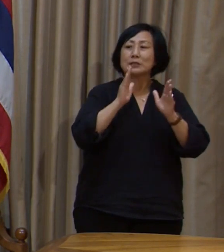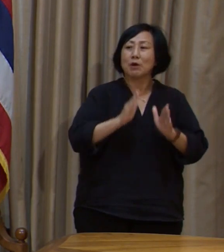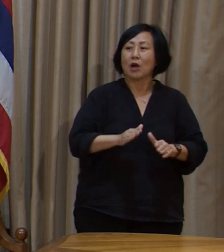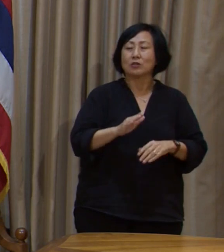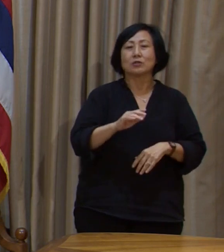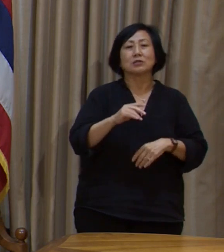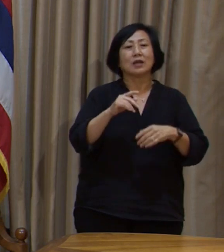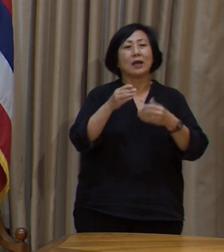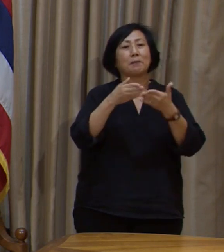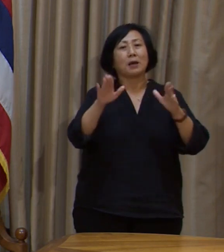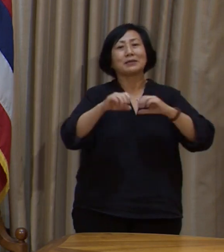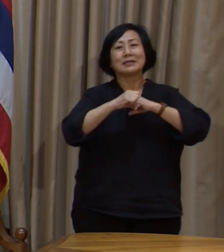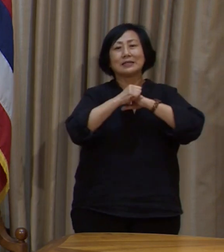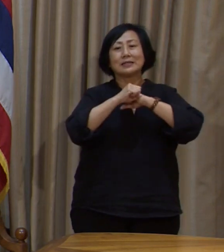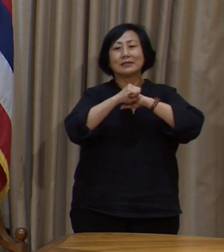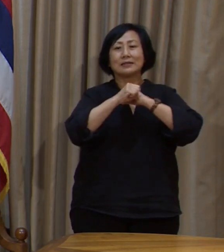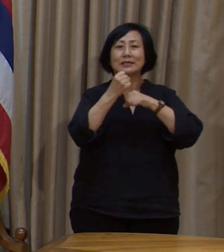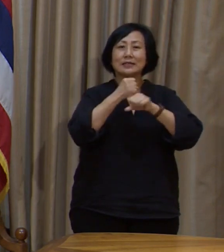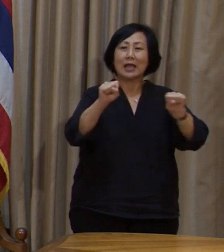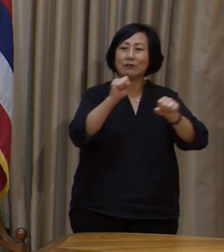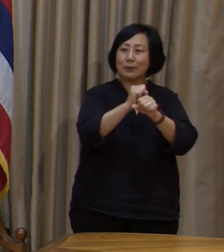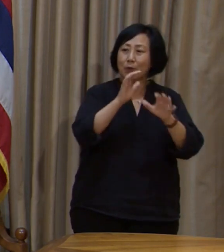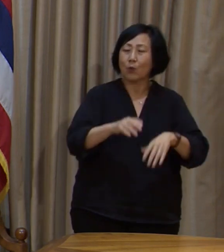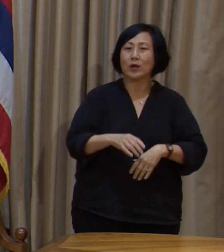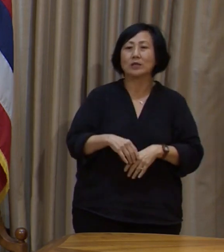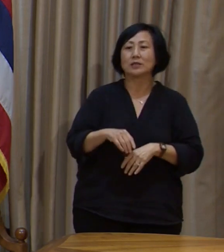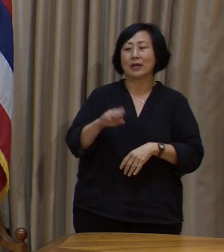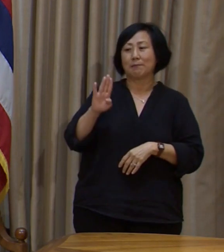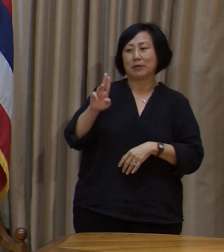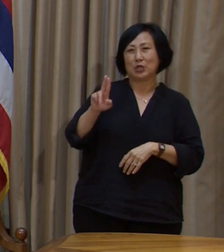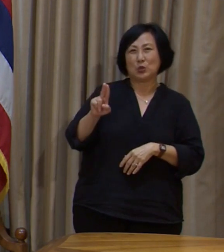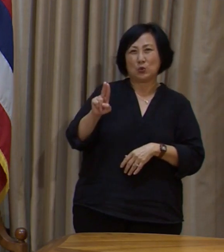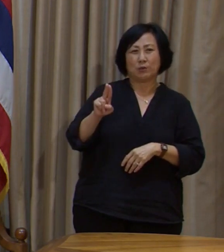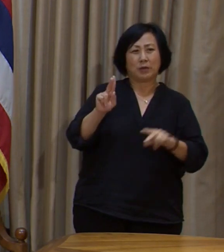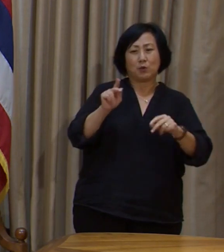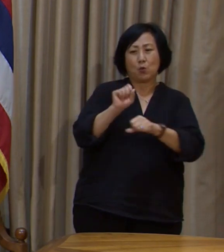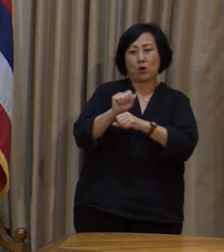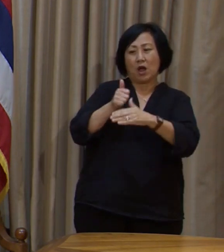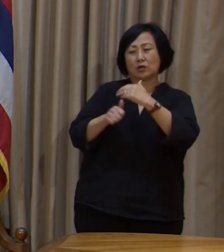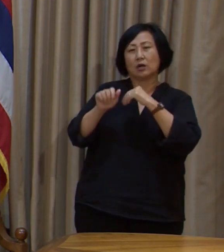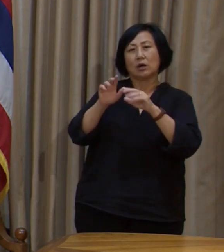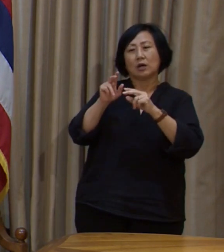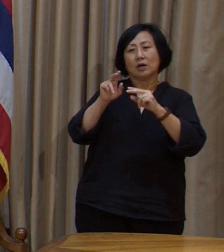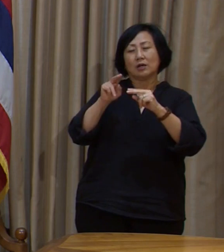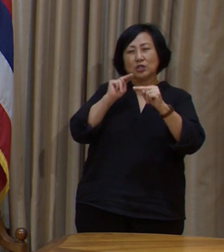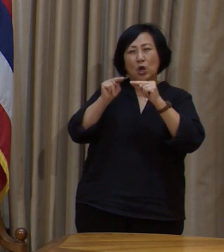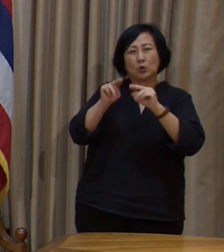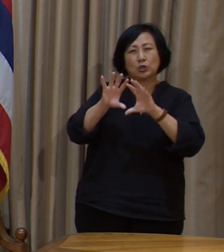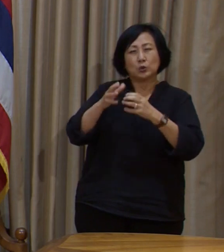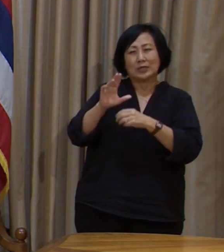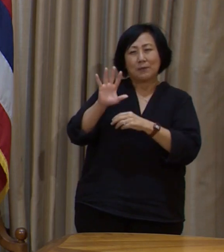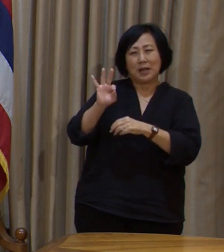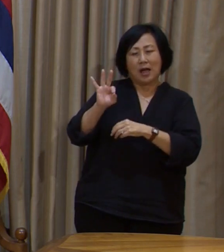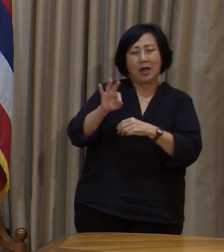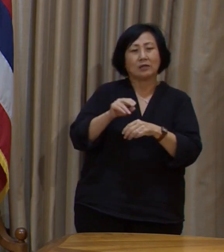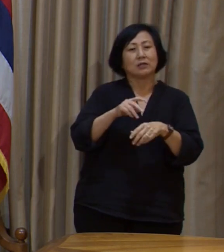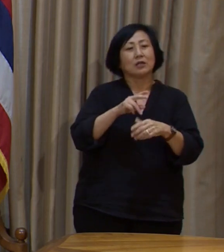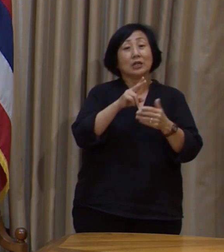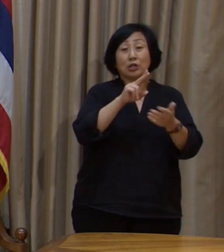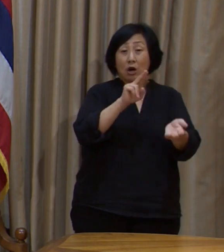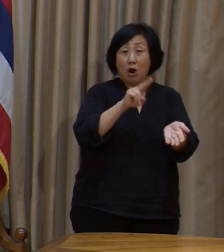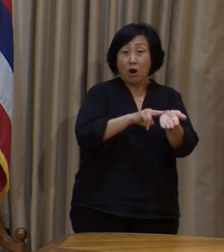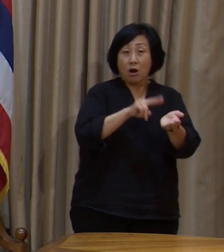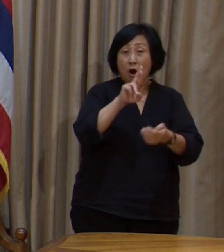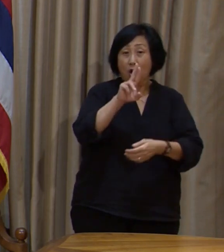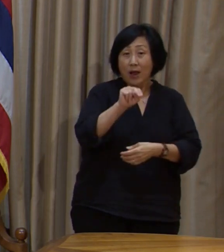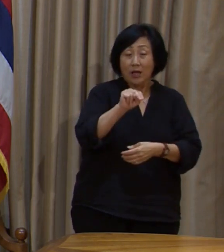and public safety employees, bargaining, all members of bargaining unit 9, registered professional nurses